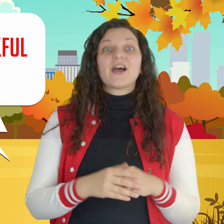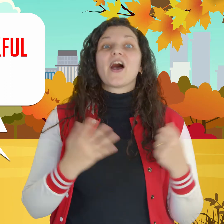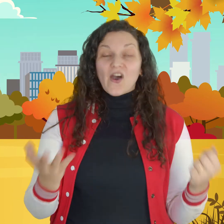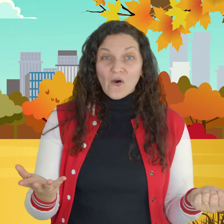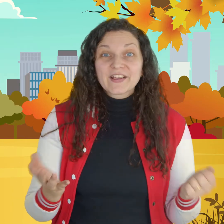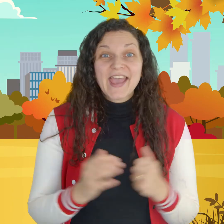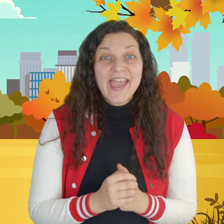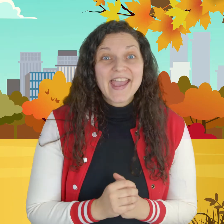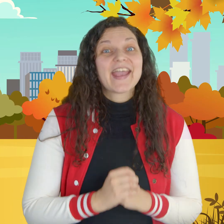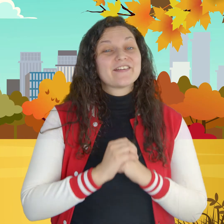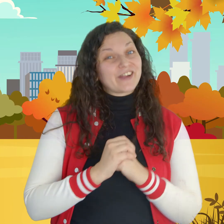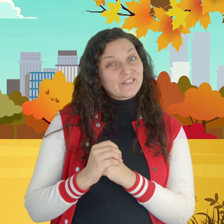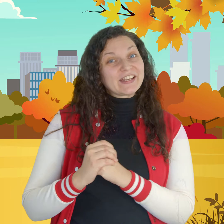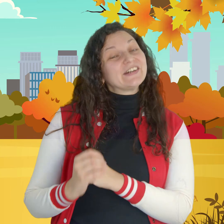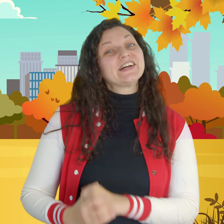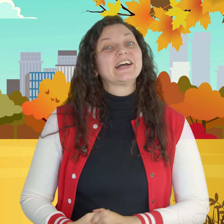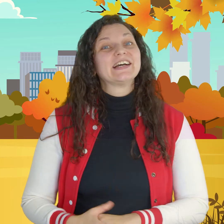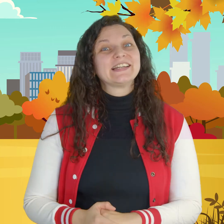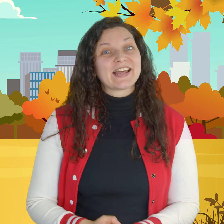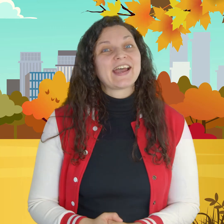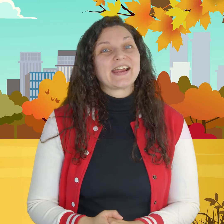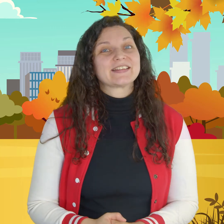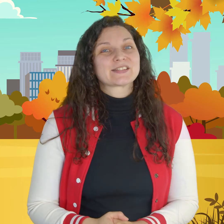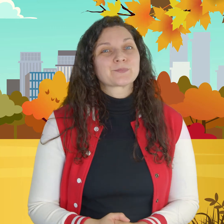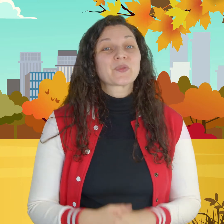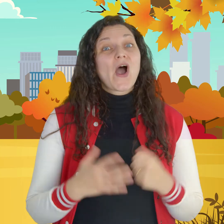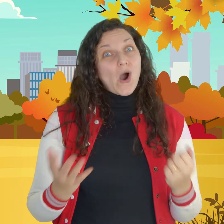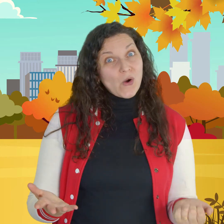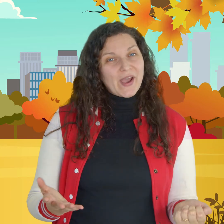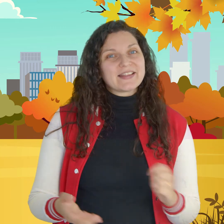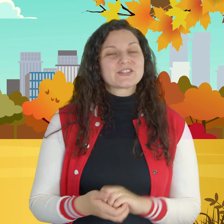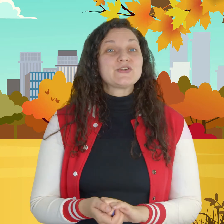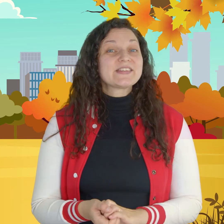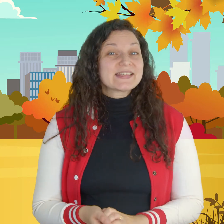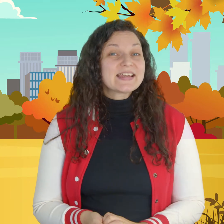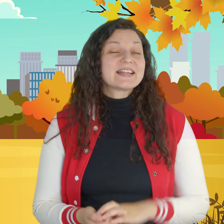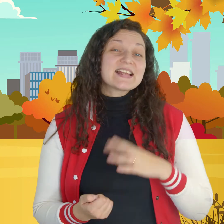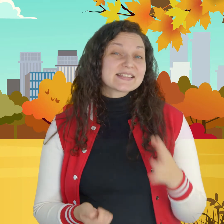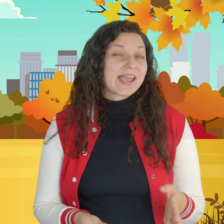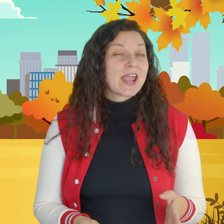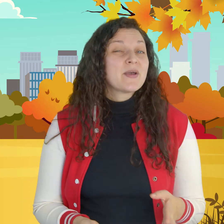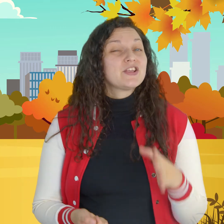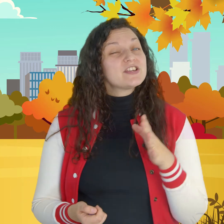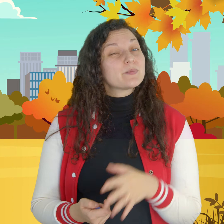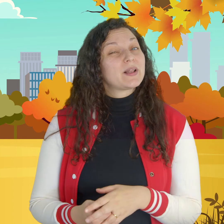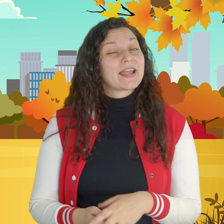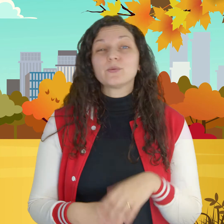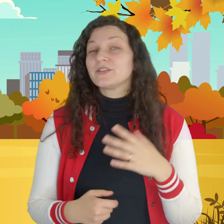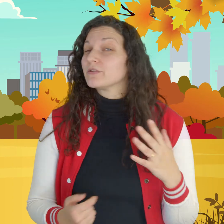okay very good nice all right so you see this game you can play it with your